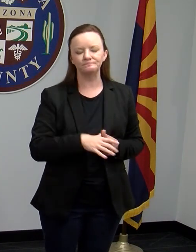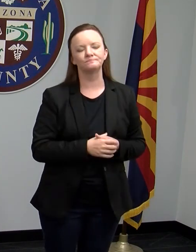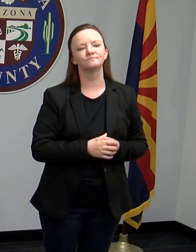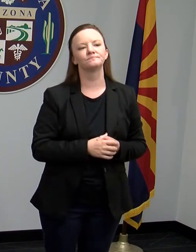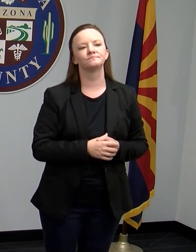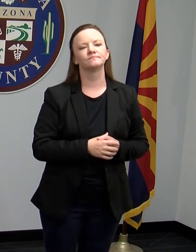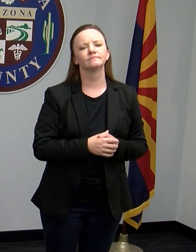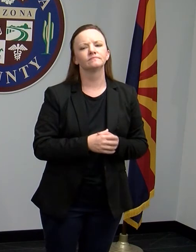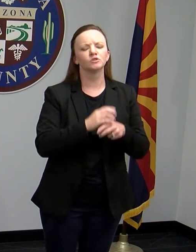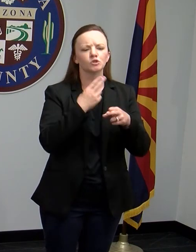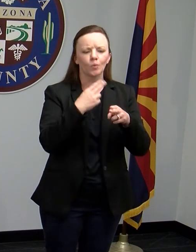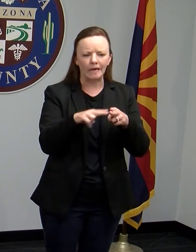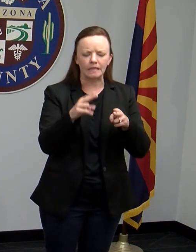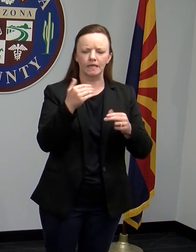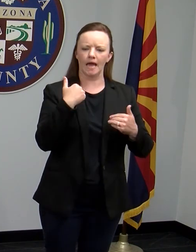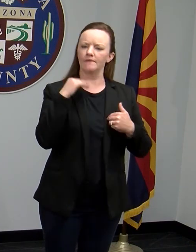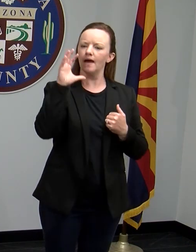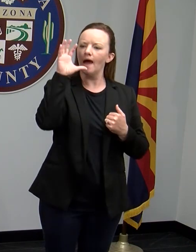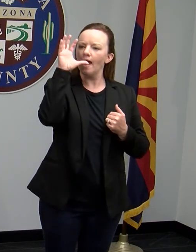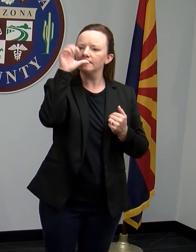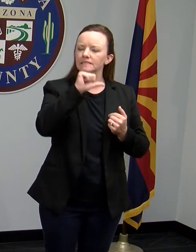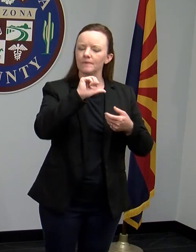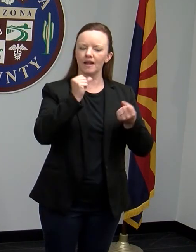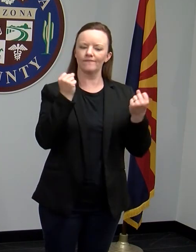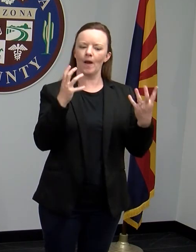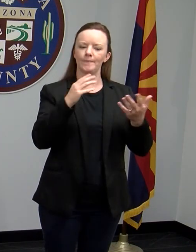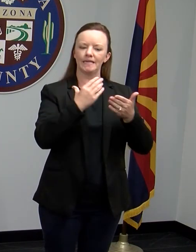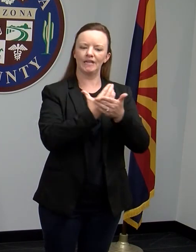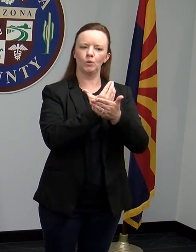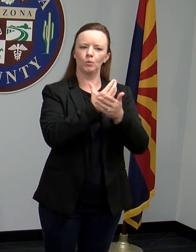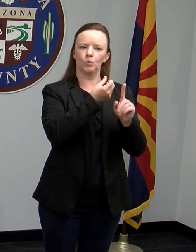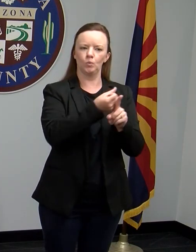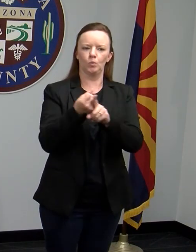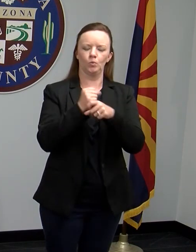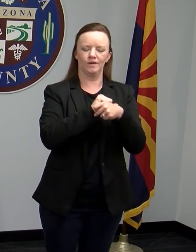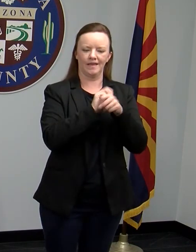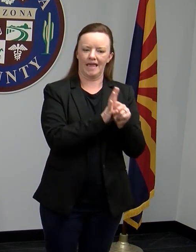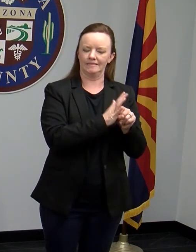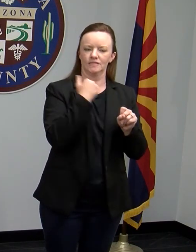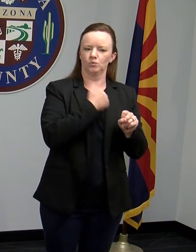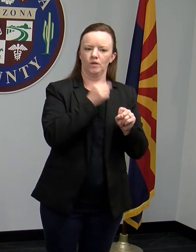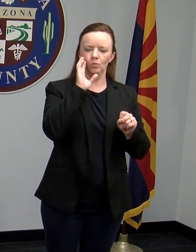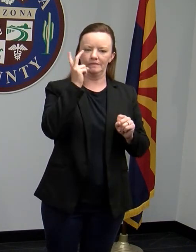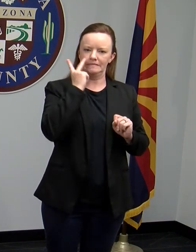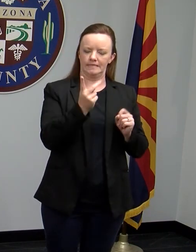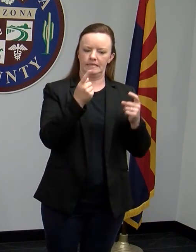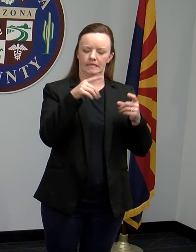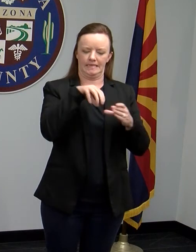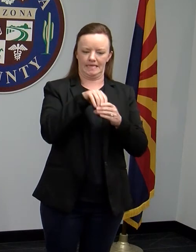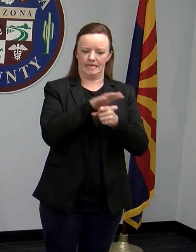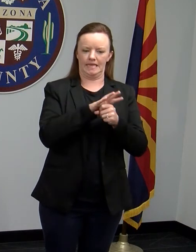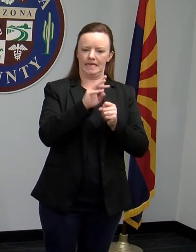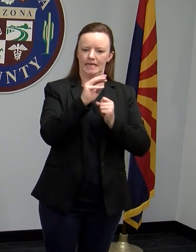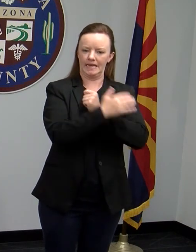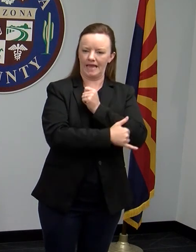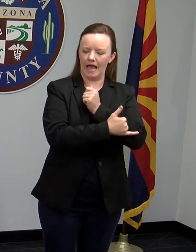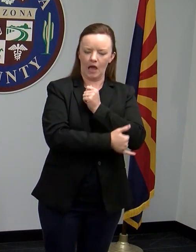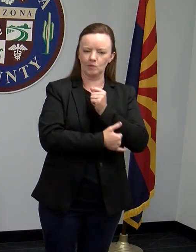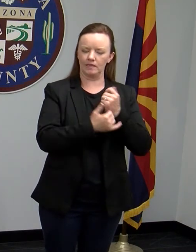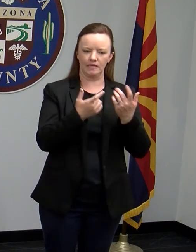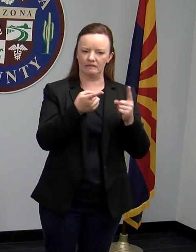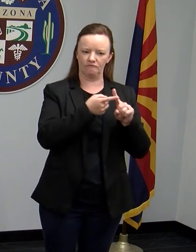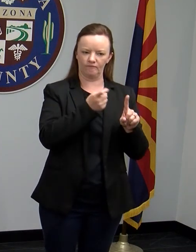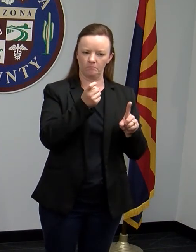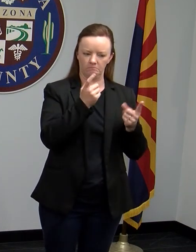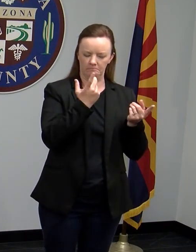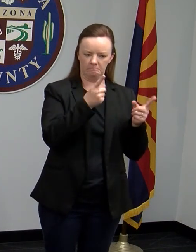Just quickly, is there an estimate of the number of new cases we will see in the county, based on the tests done during the blitz and infection